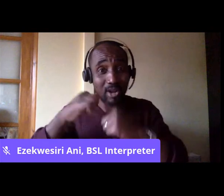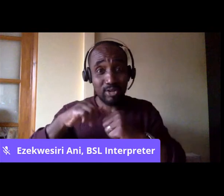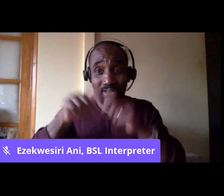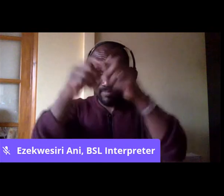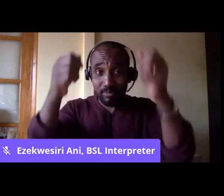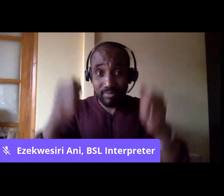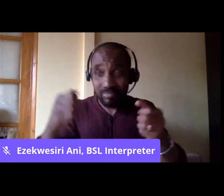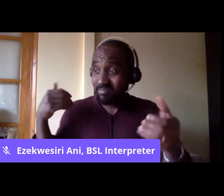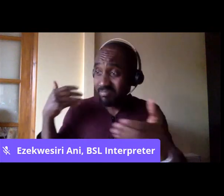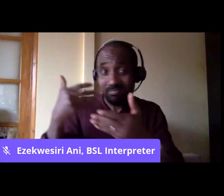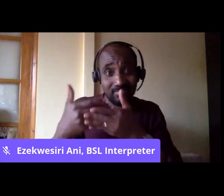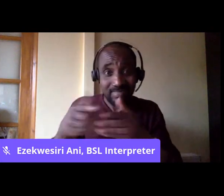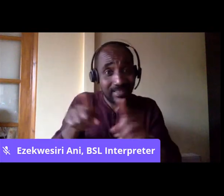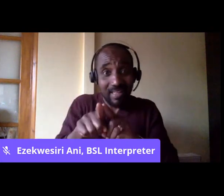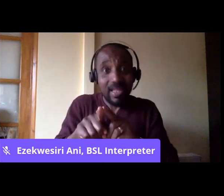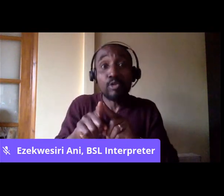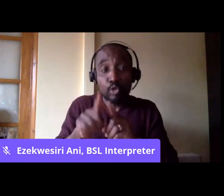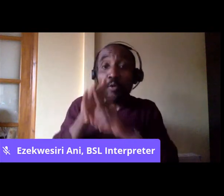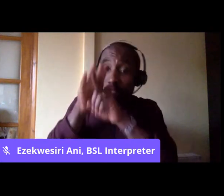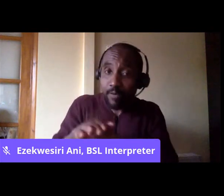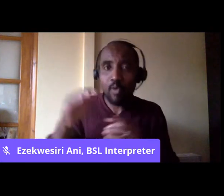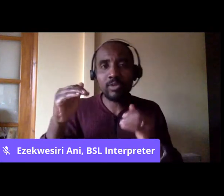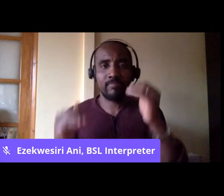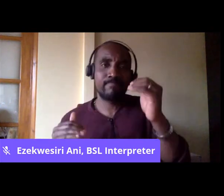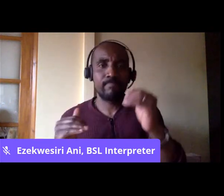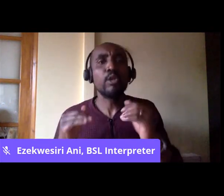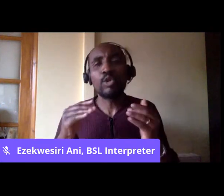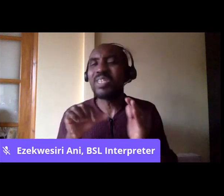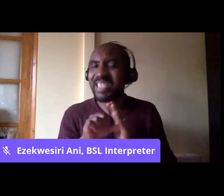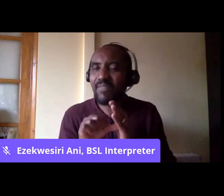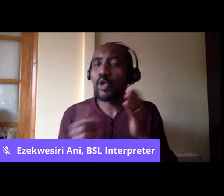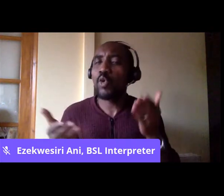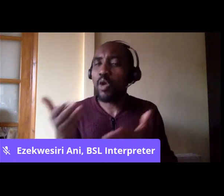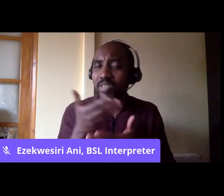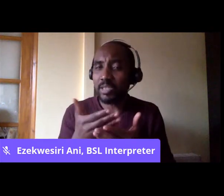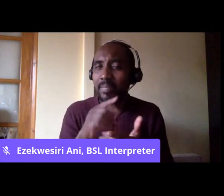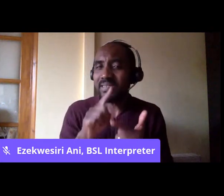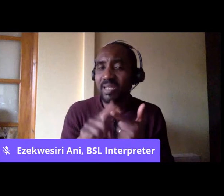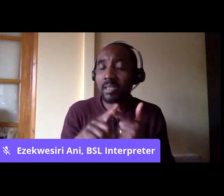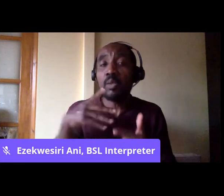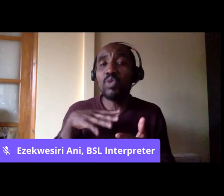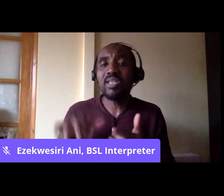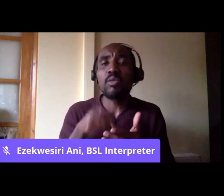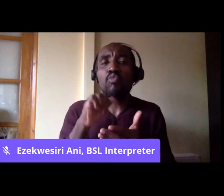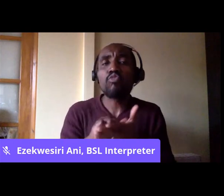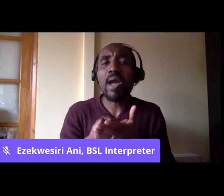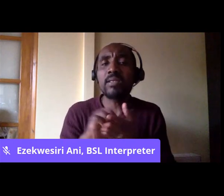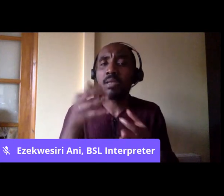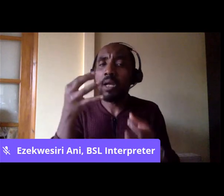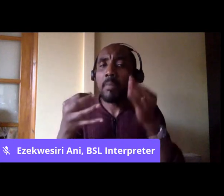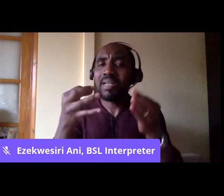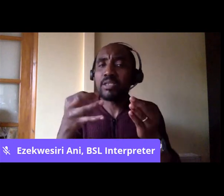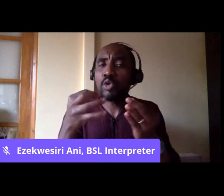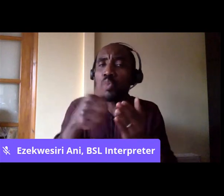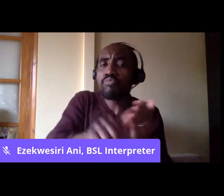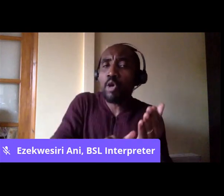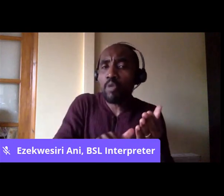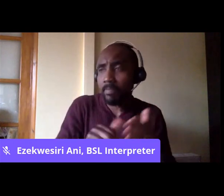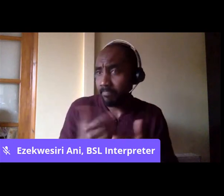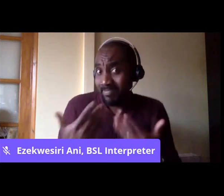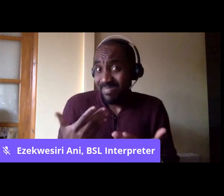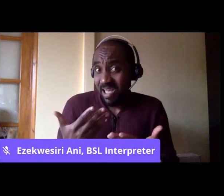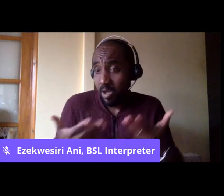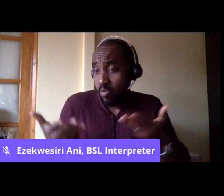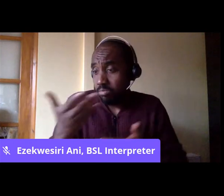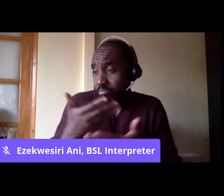so difficult conversations is one thing, but it's also about building the right political programs. I mean, just the conversation that we had right